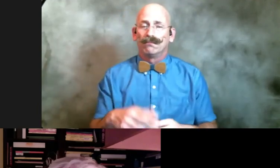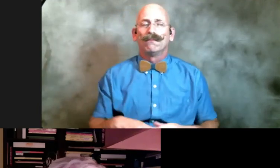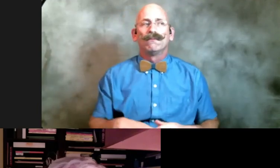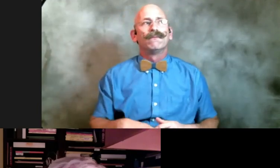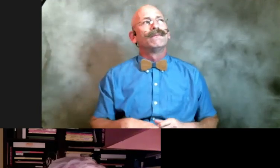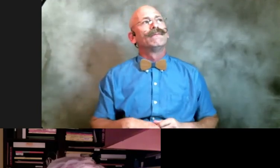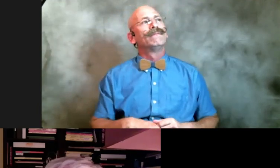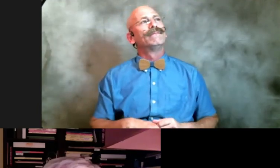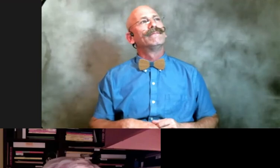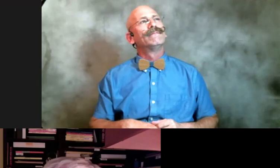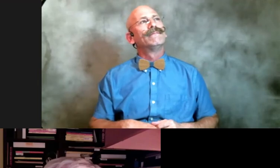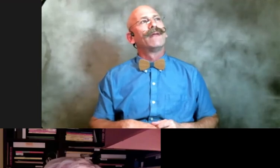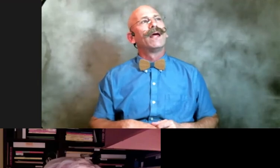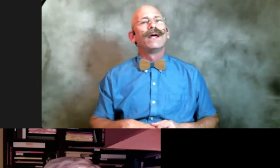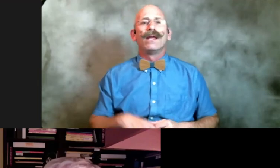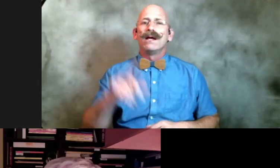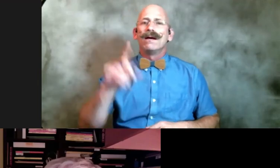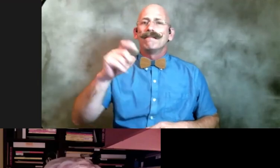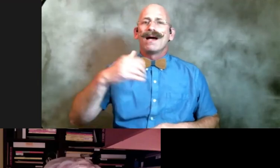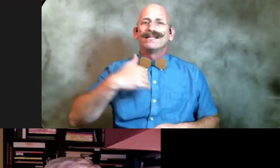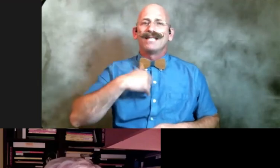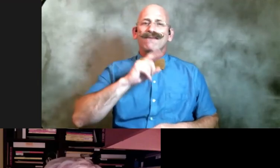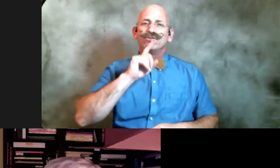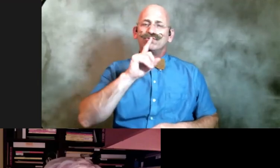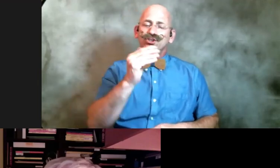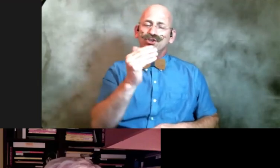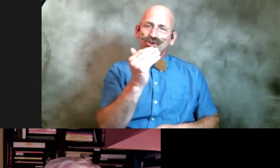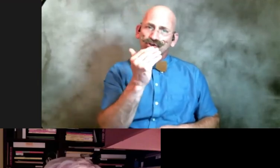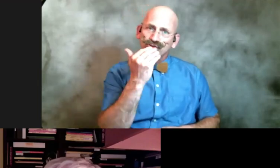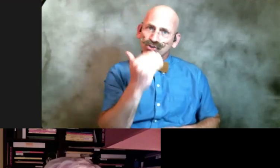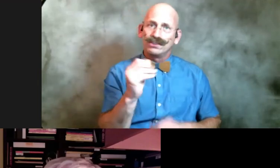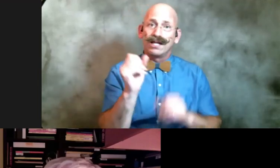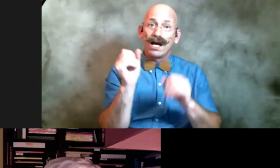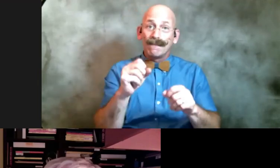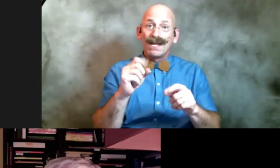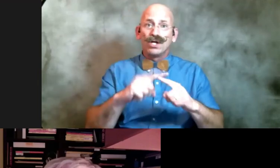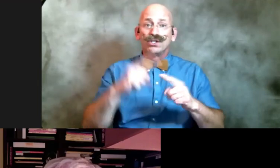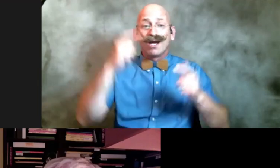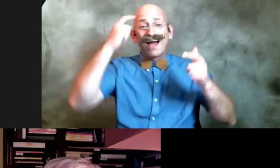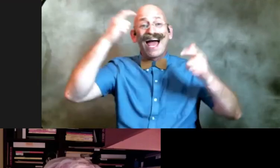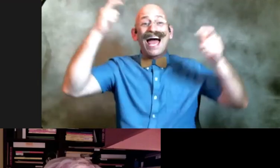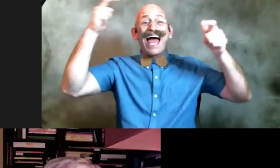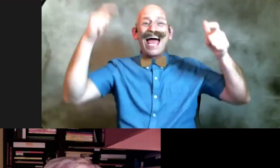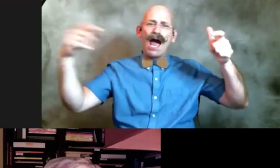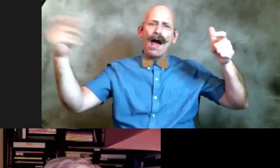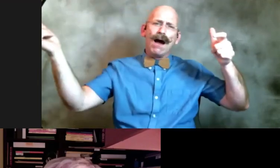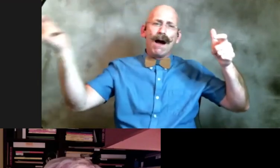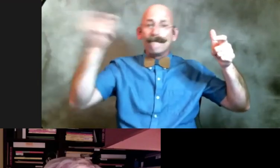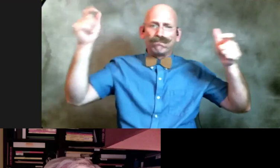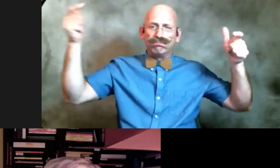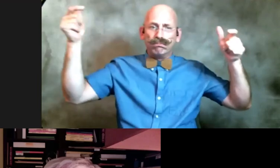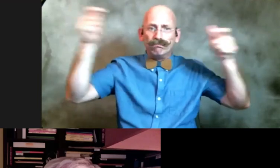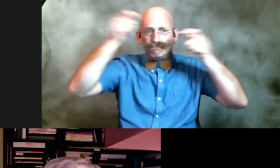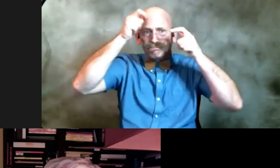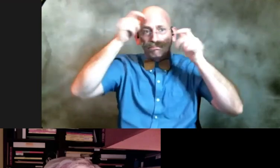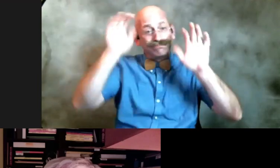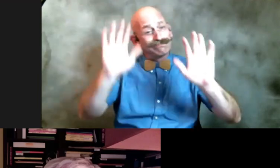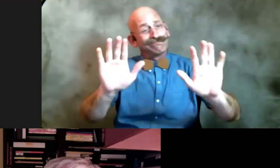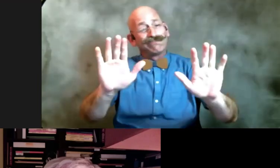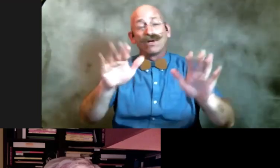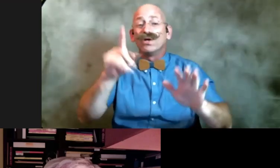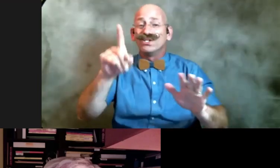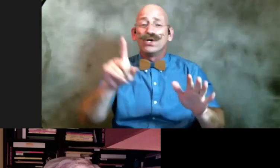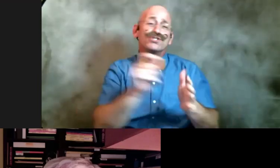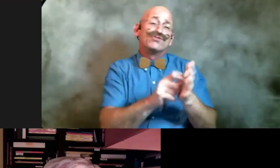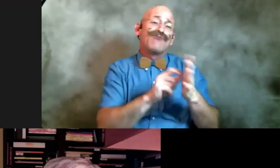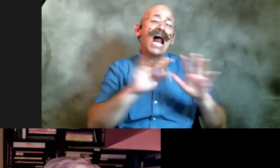good ability to cut your pomposity um after you write some florid